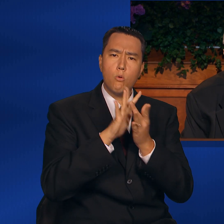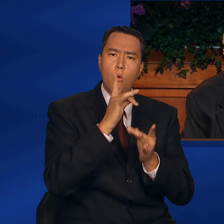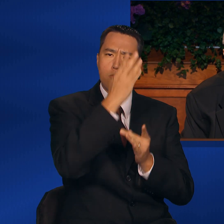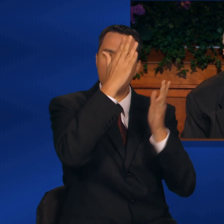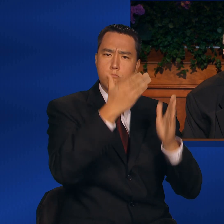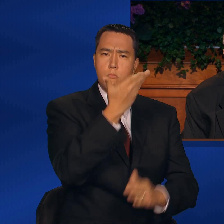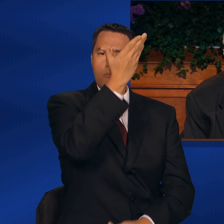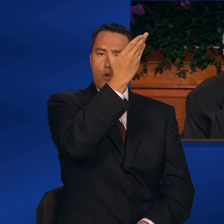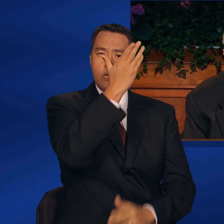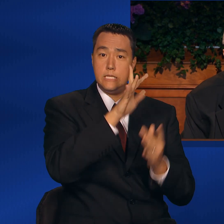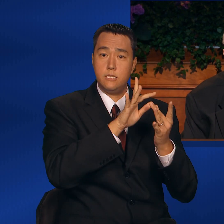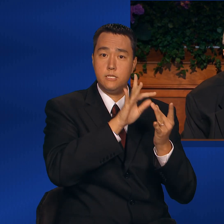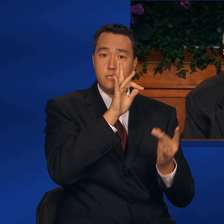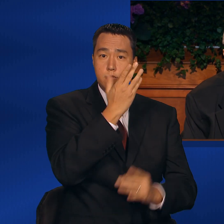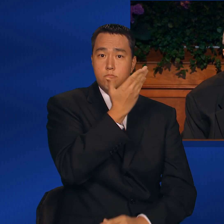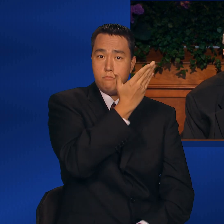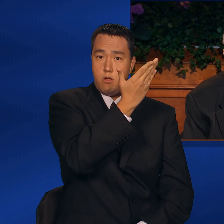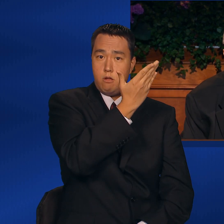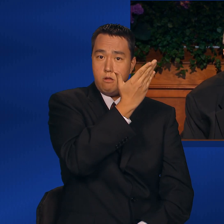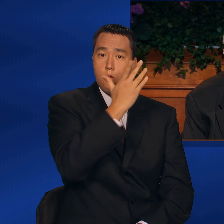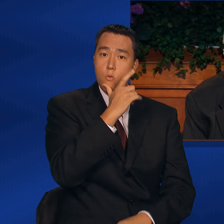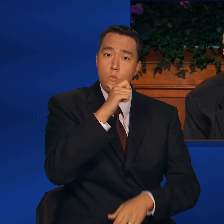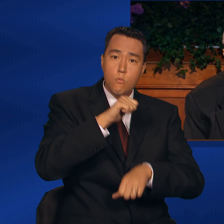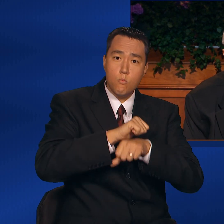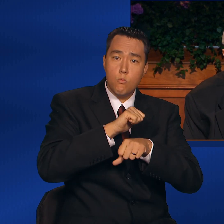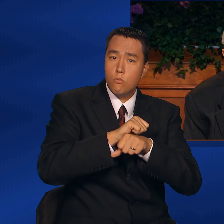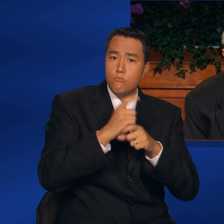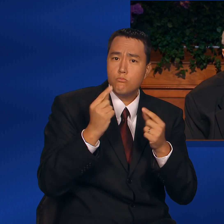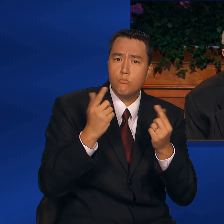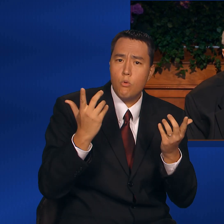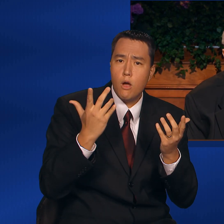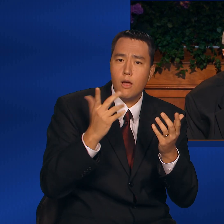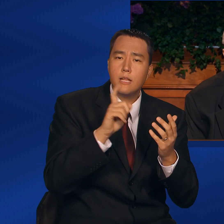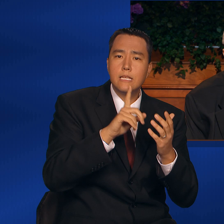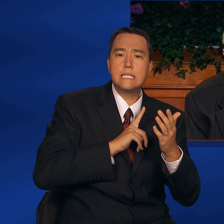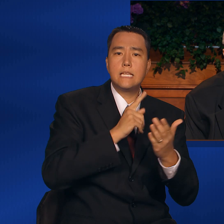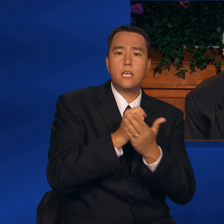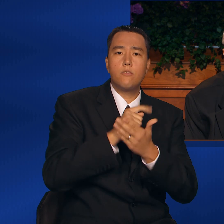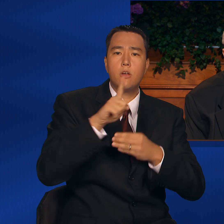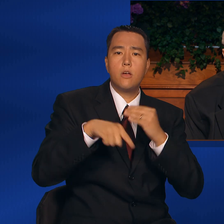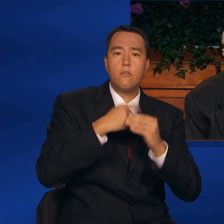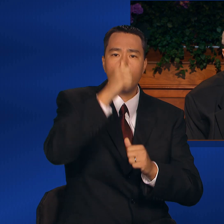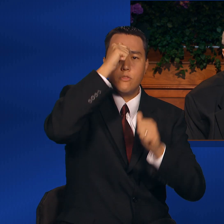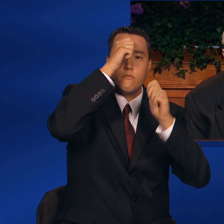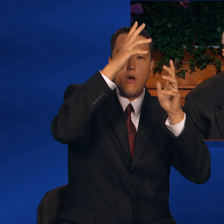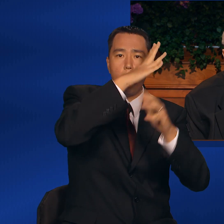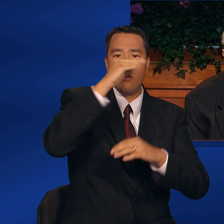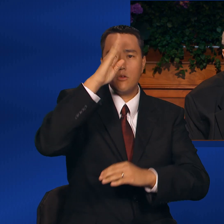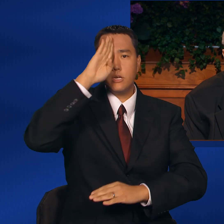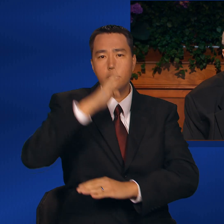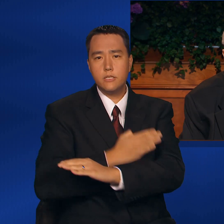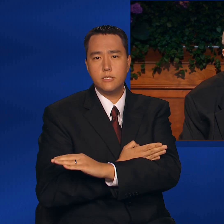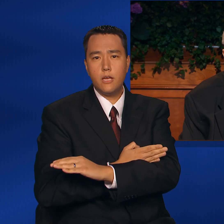personage of Spirit, whose work is to testify of the Father and the Son.